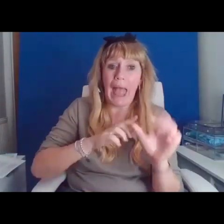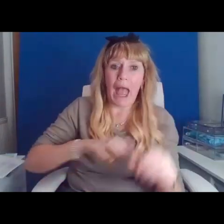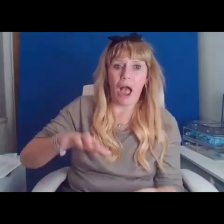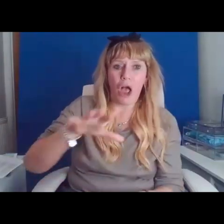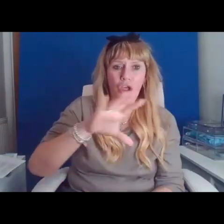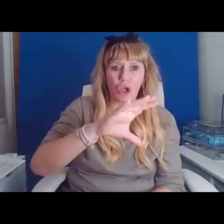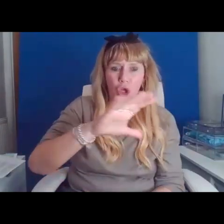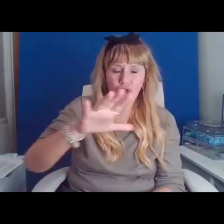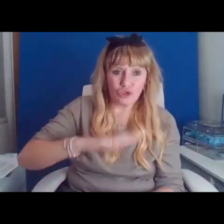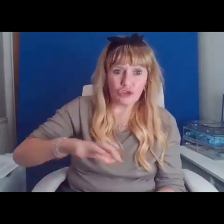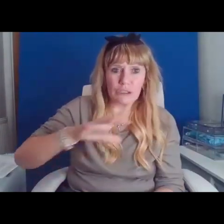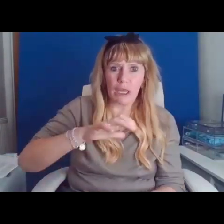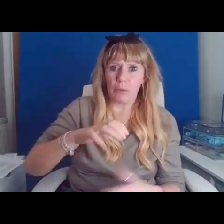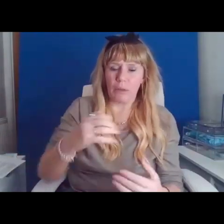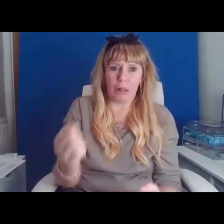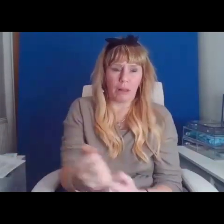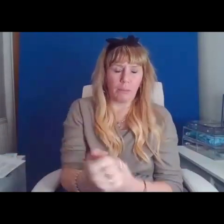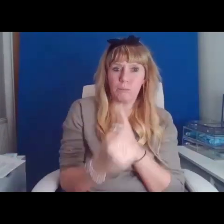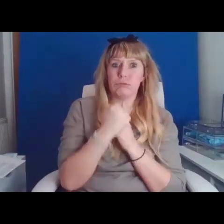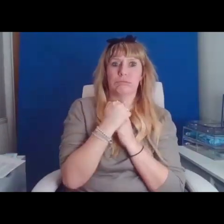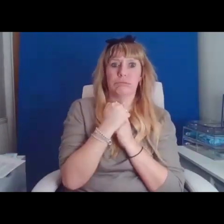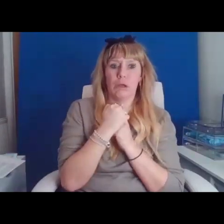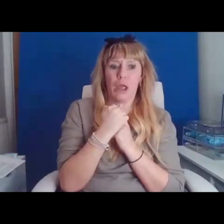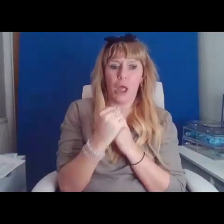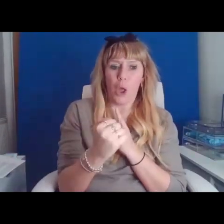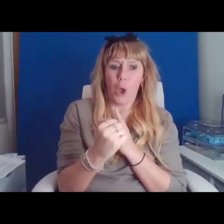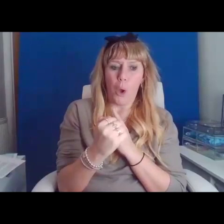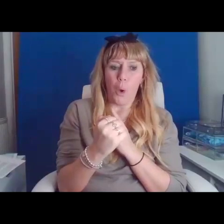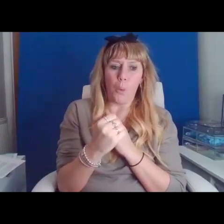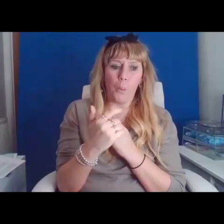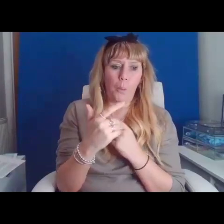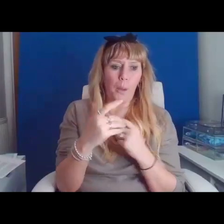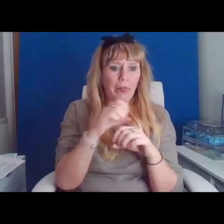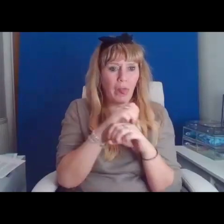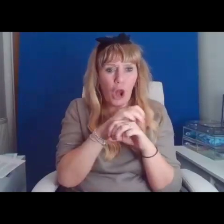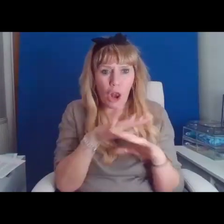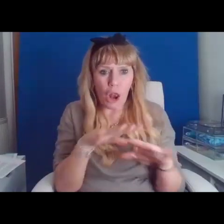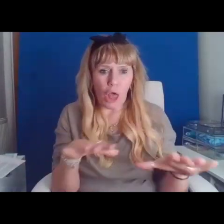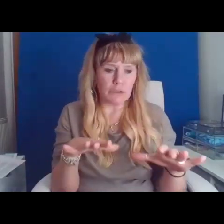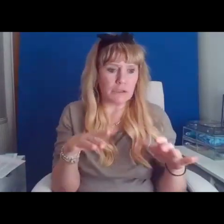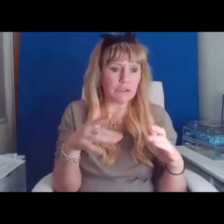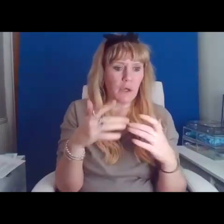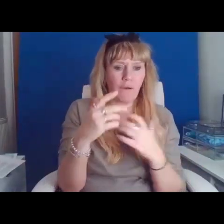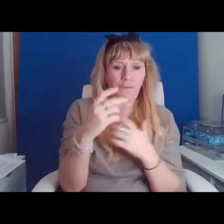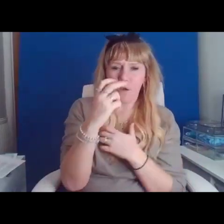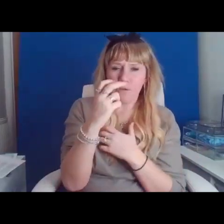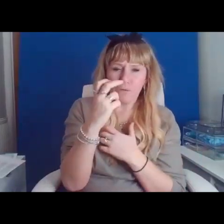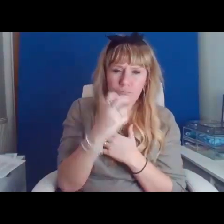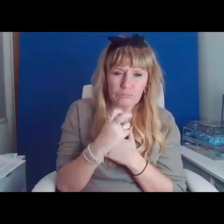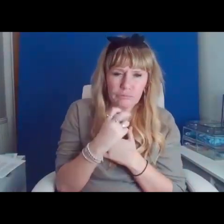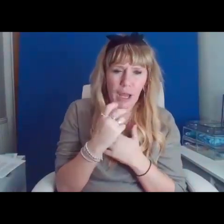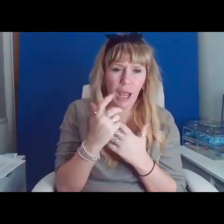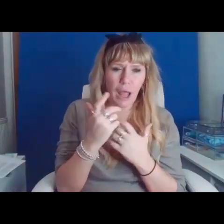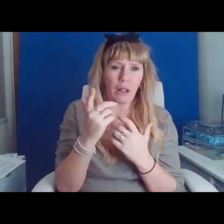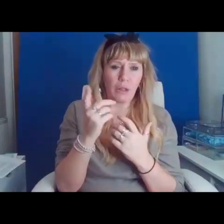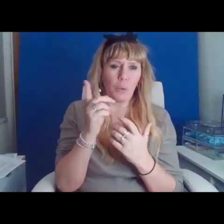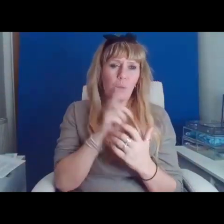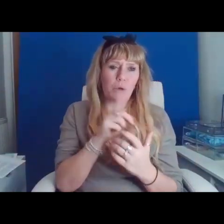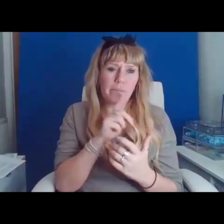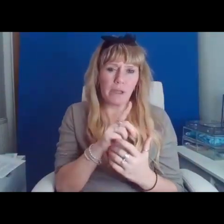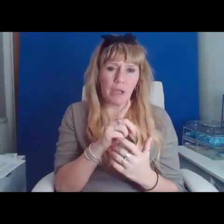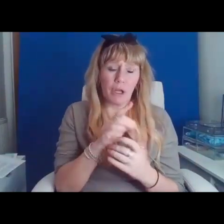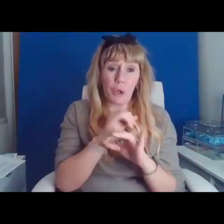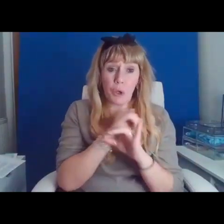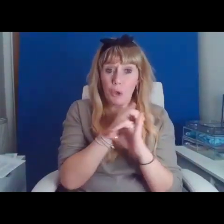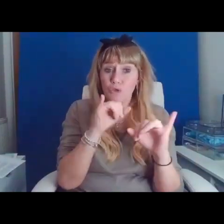the utterly unpredictable loss of a frail 96-year-old woman who tragically died